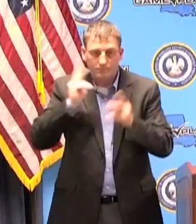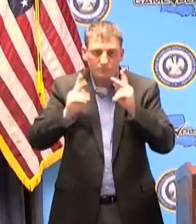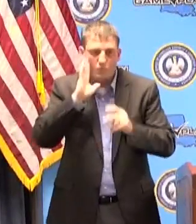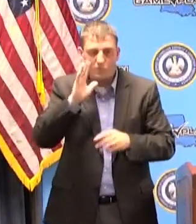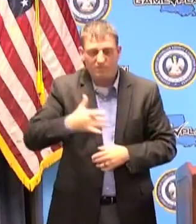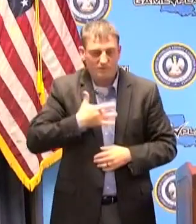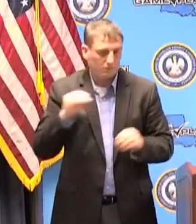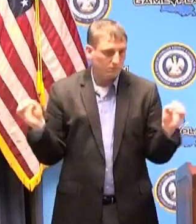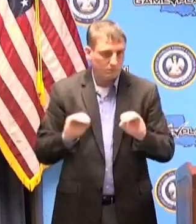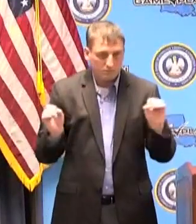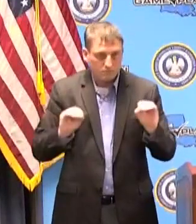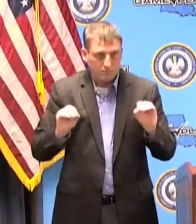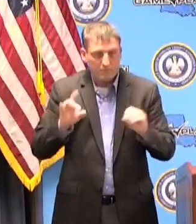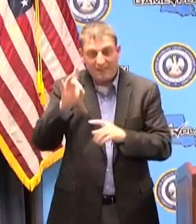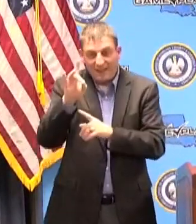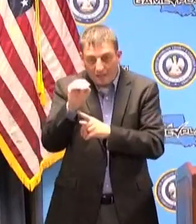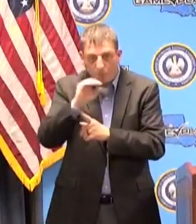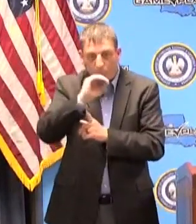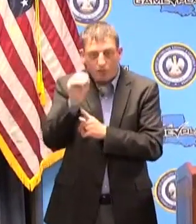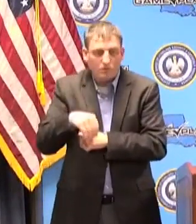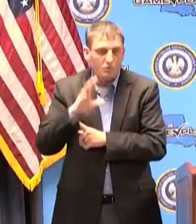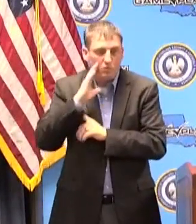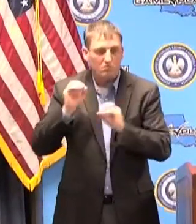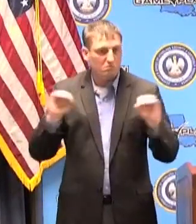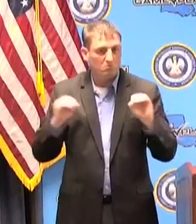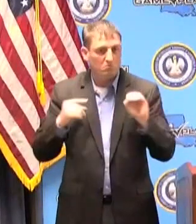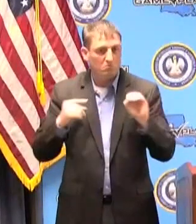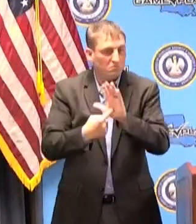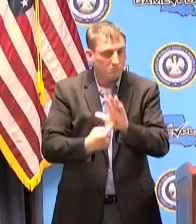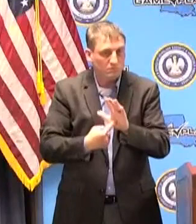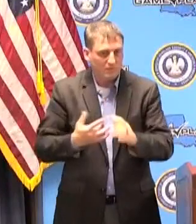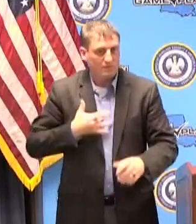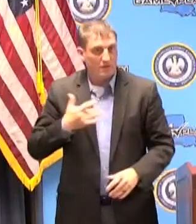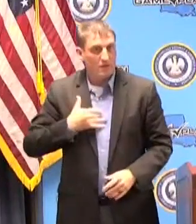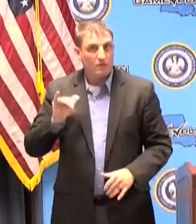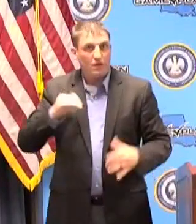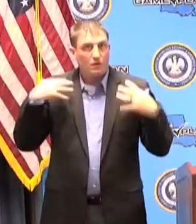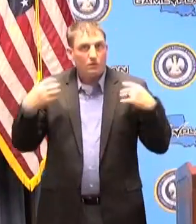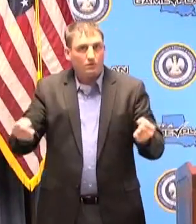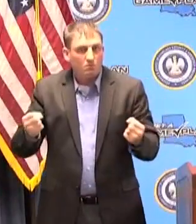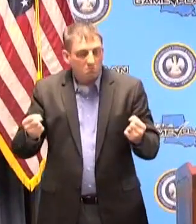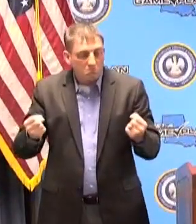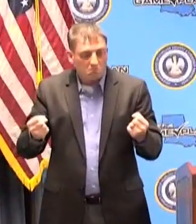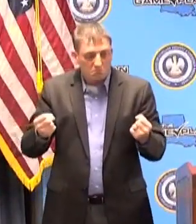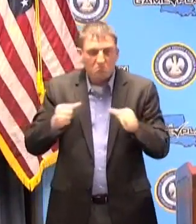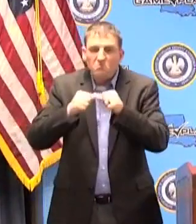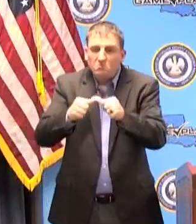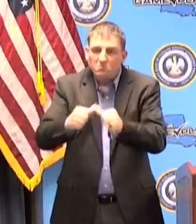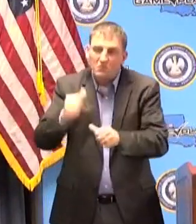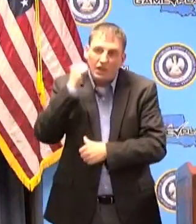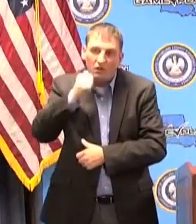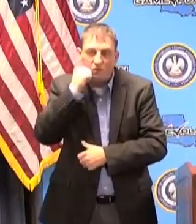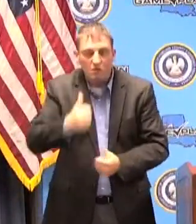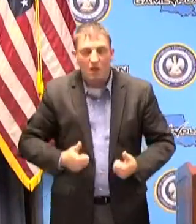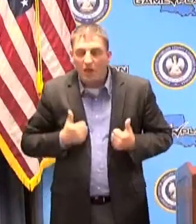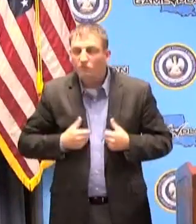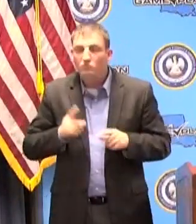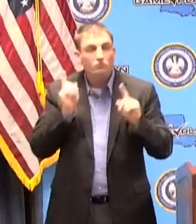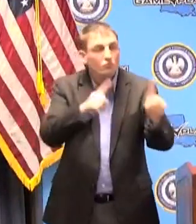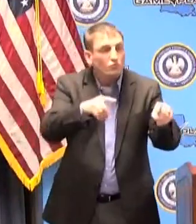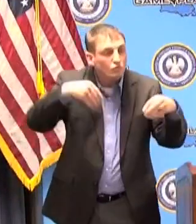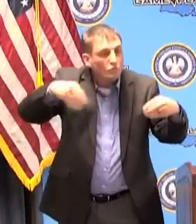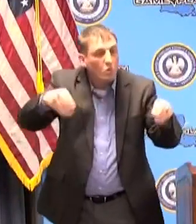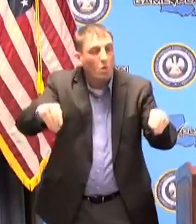infections 80 of us will be asymptomatic we'll feel well and we'll continue to go about our daily lives we'll go to the grocery store